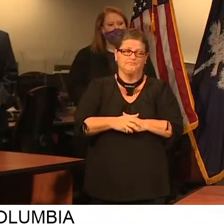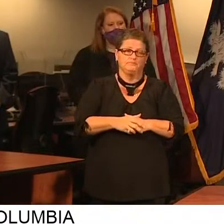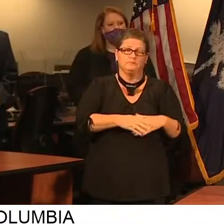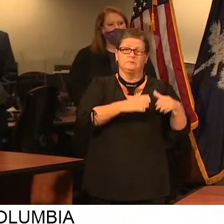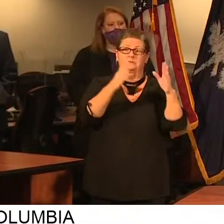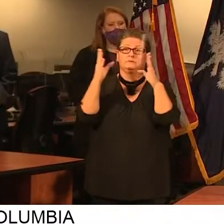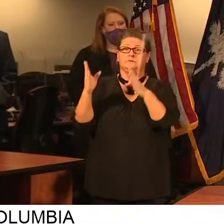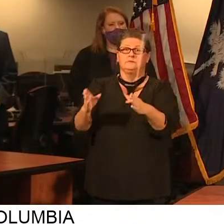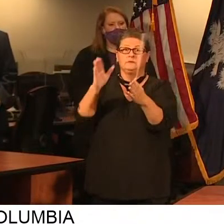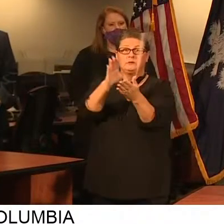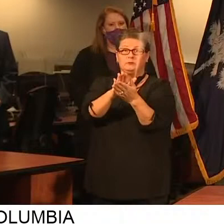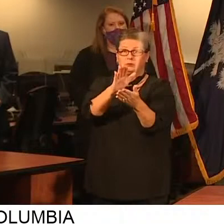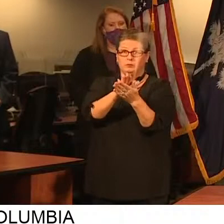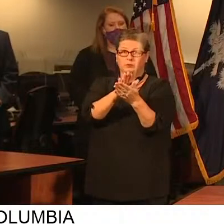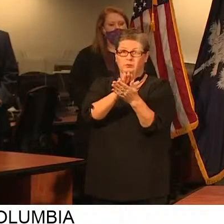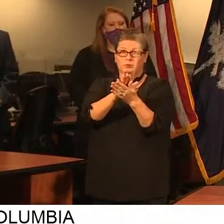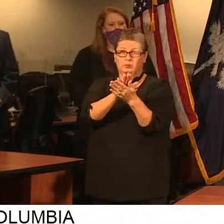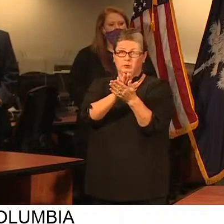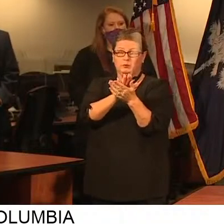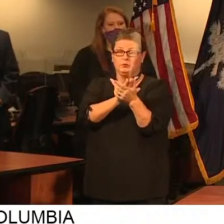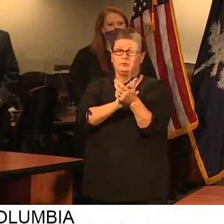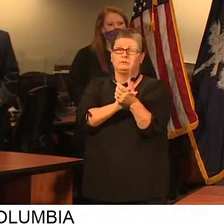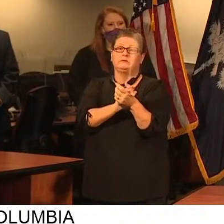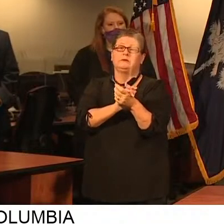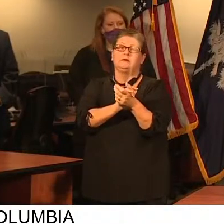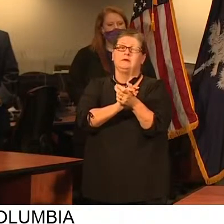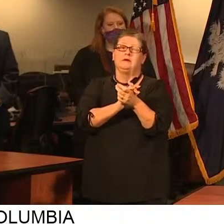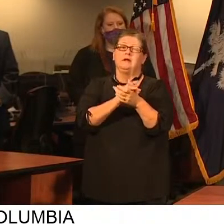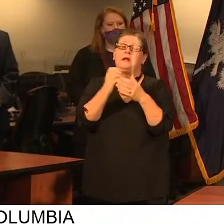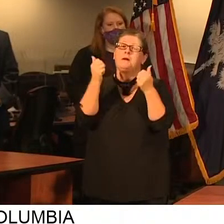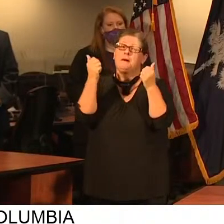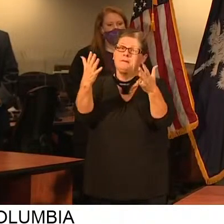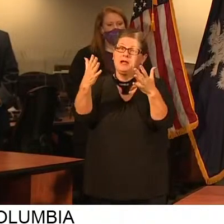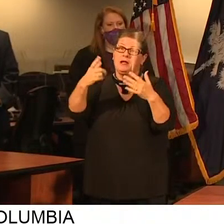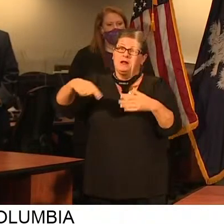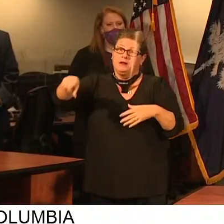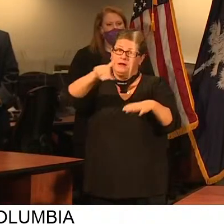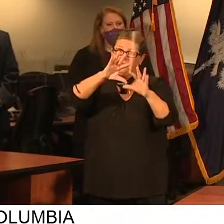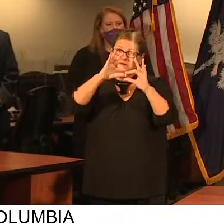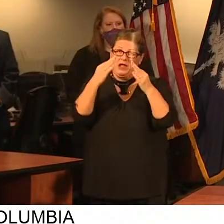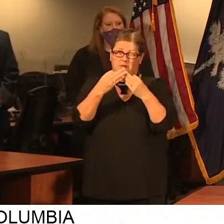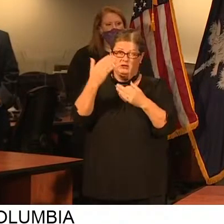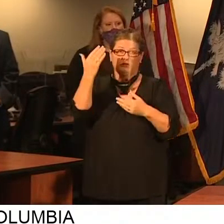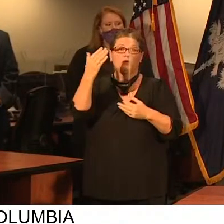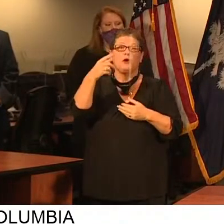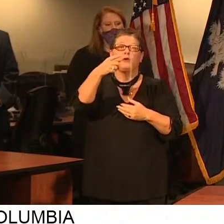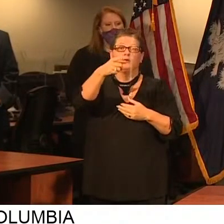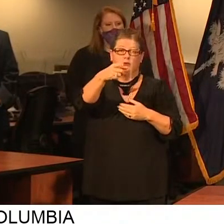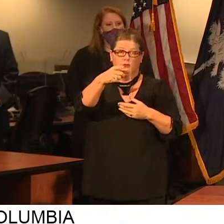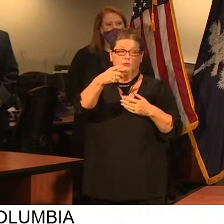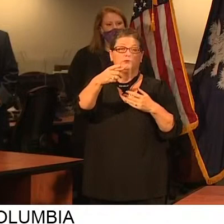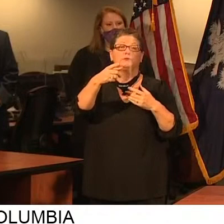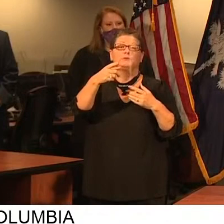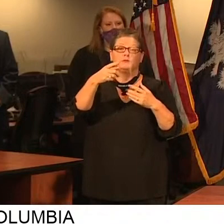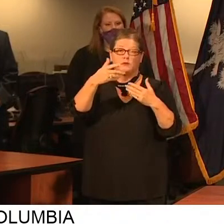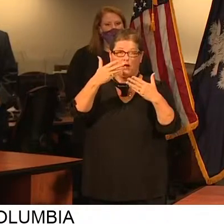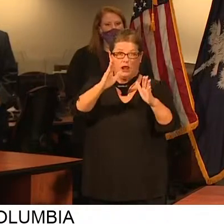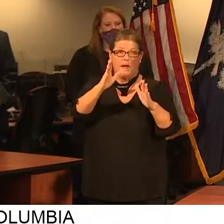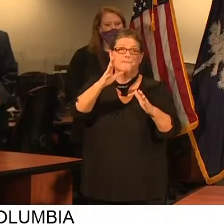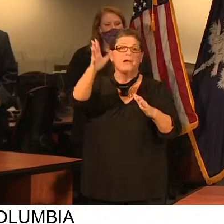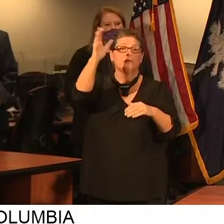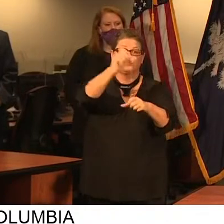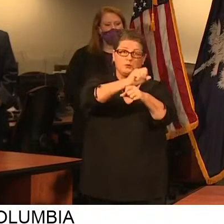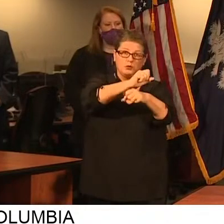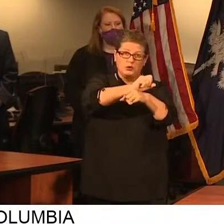As for schools, for many South Carolina families, public schools provide the opportunity for parents to work,